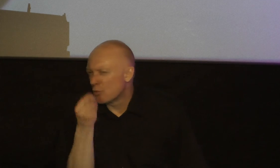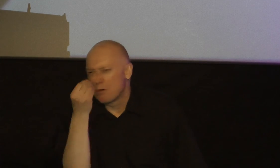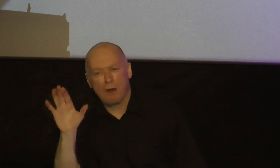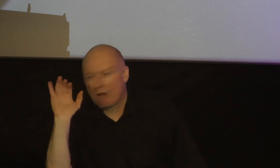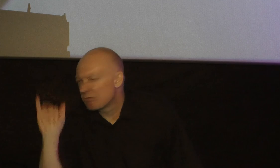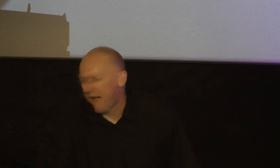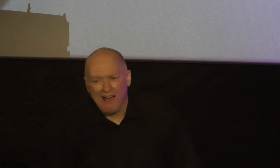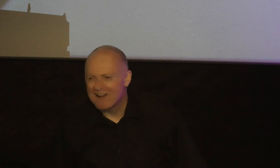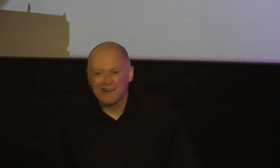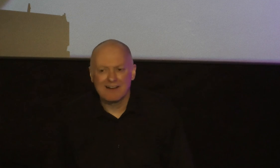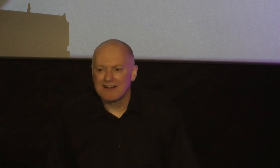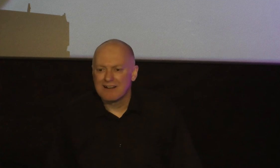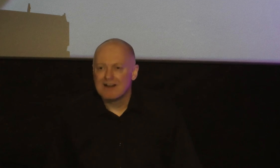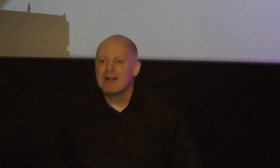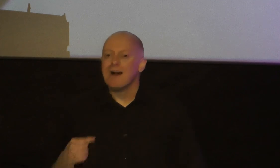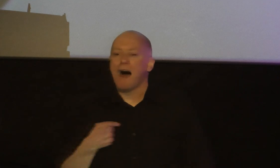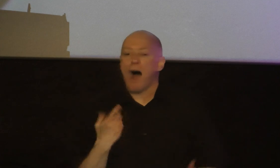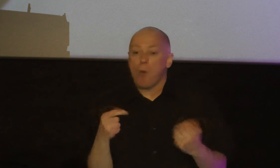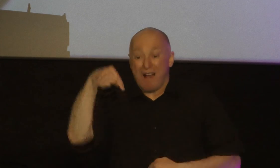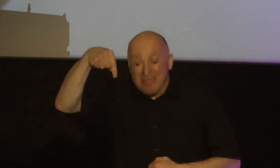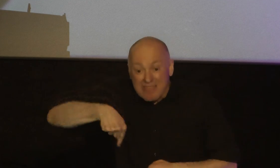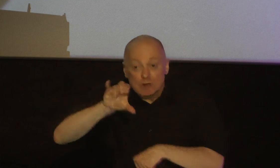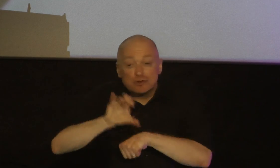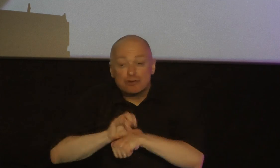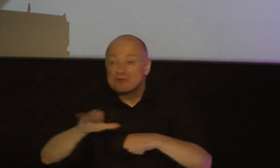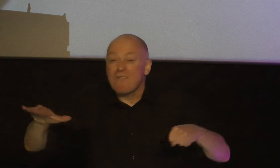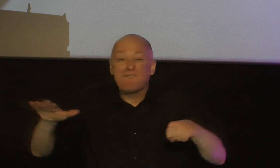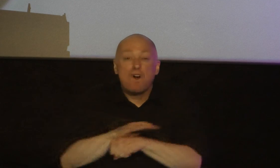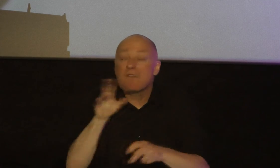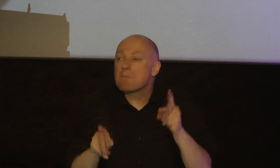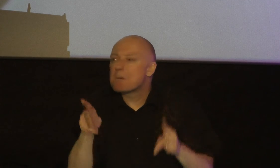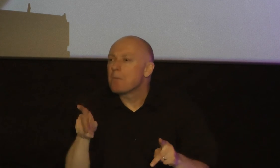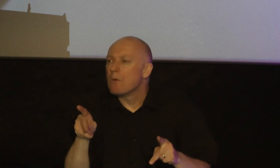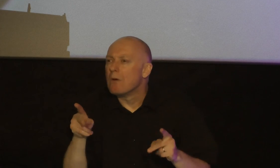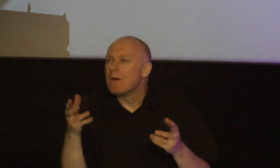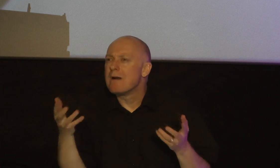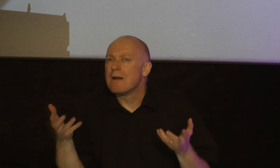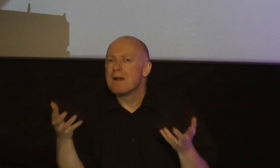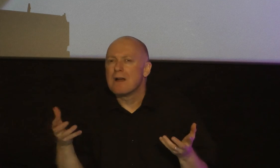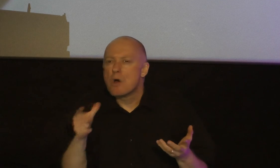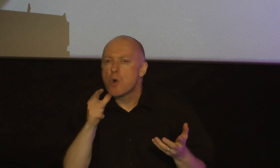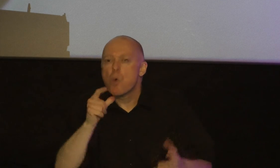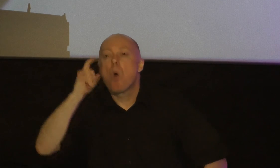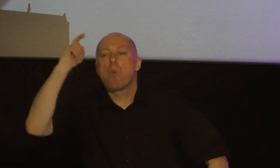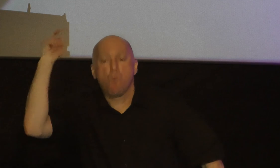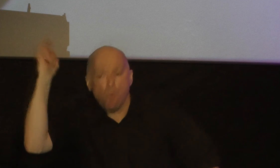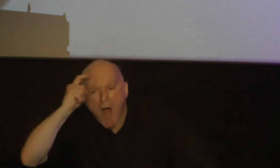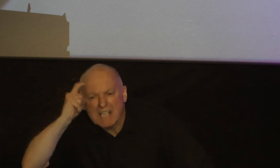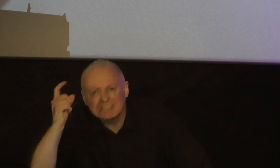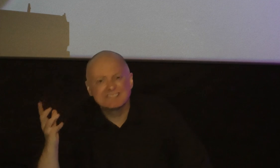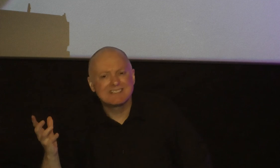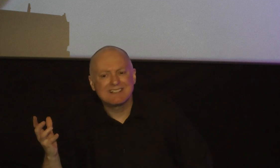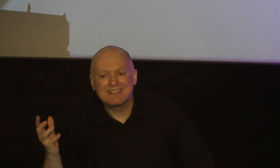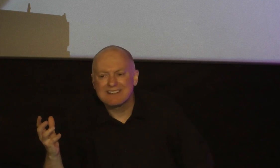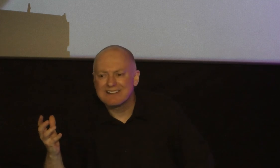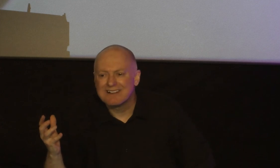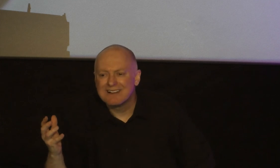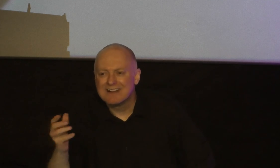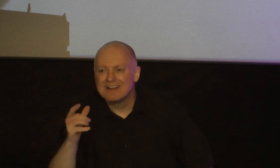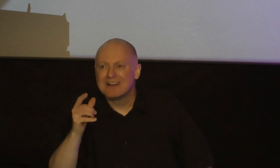I want this church to be full of people who are wise who've heard the Word of